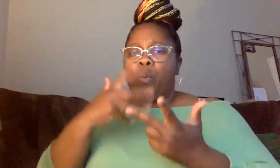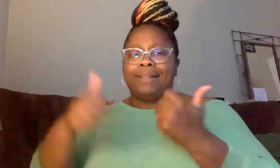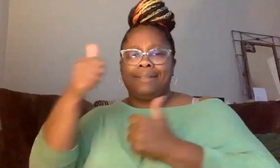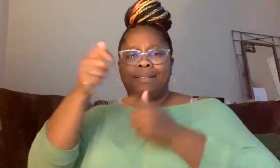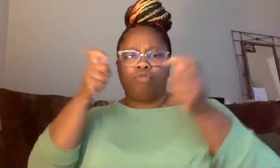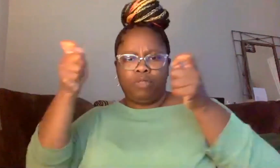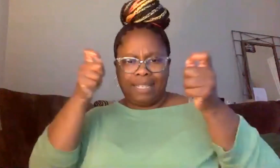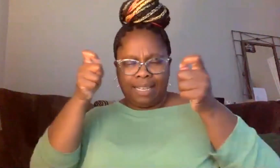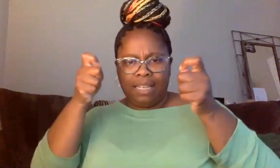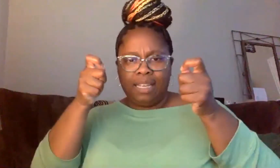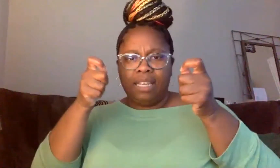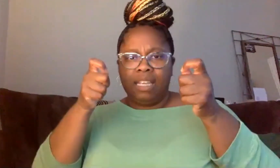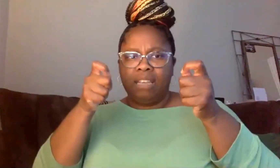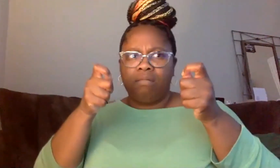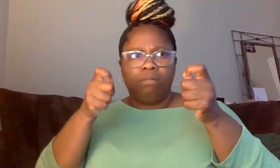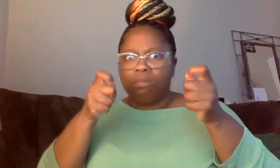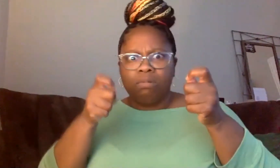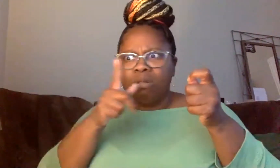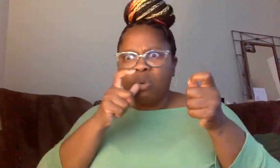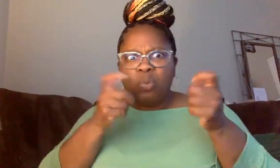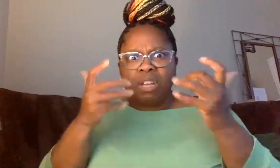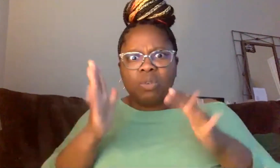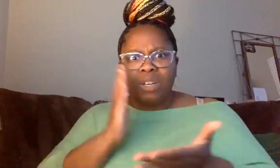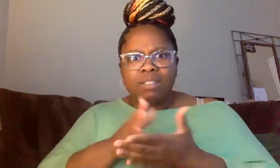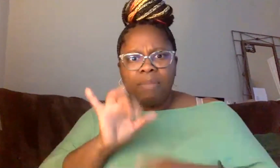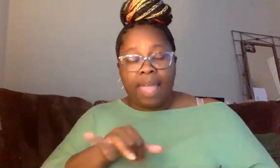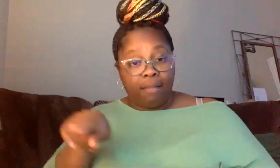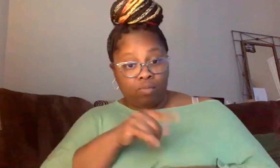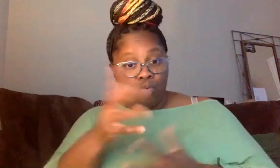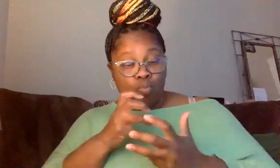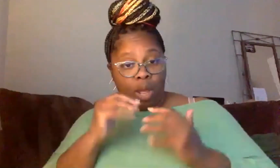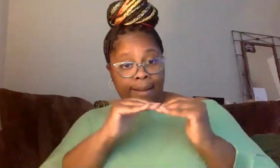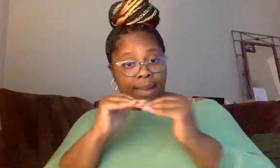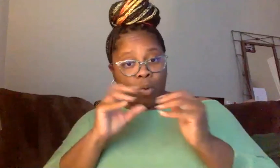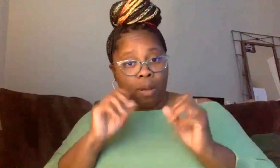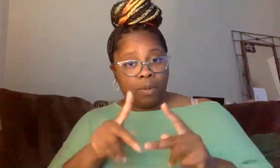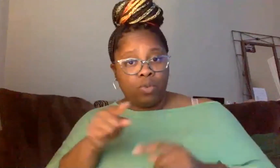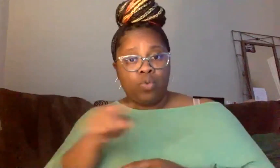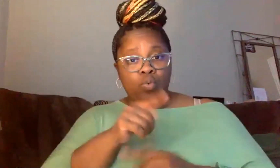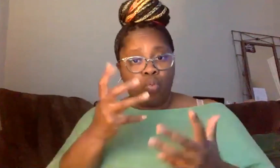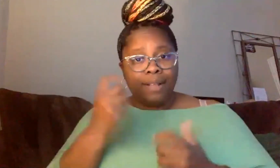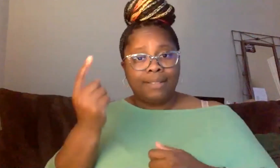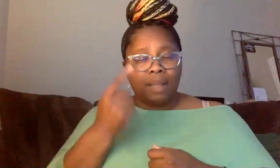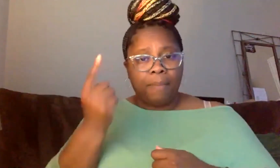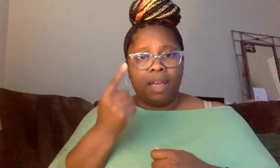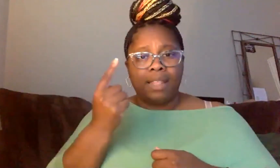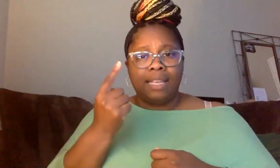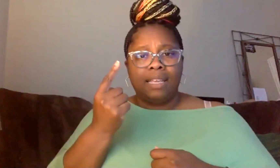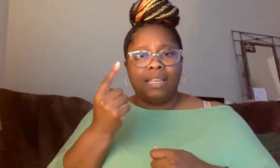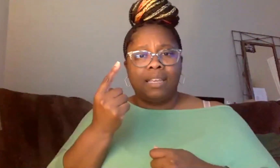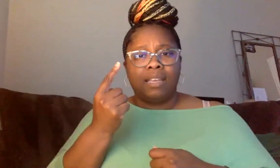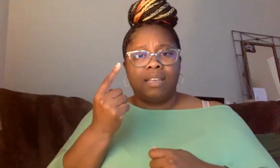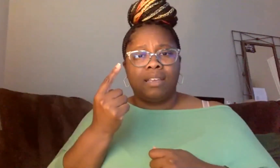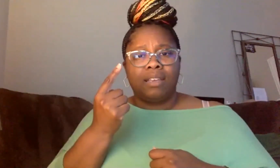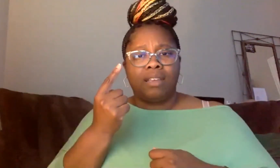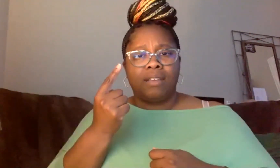anybody that's against stopping that. If you want equal opportunity, you want somebody to, you want somebody to be raised in this earth with